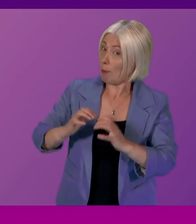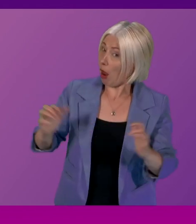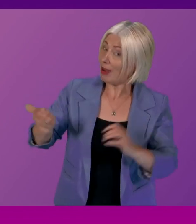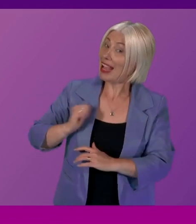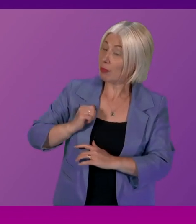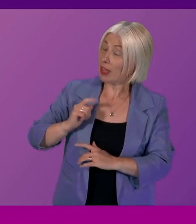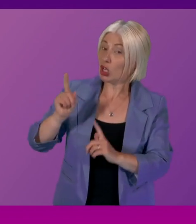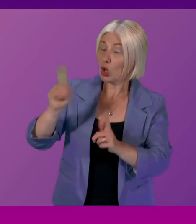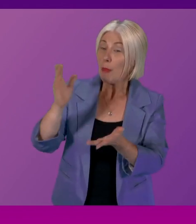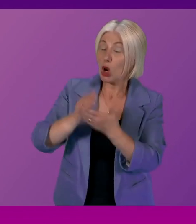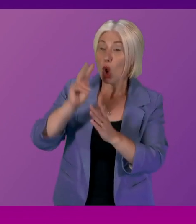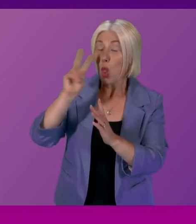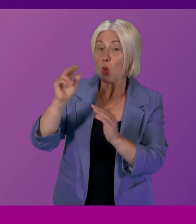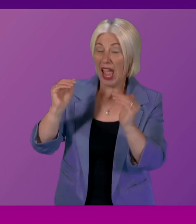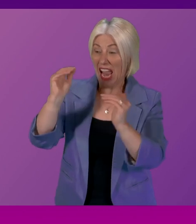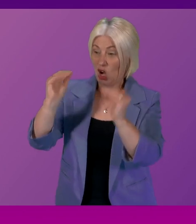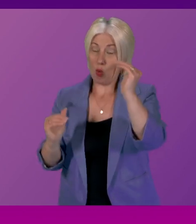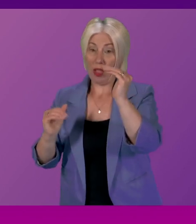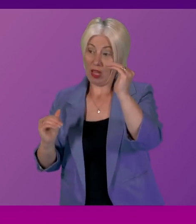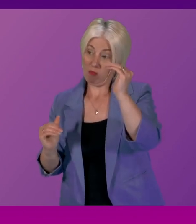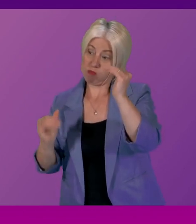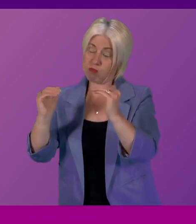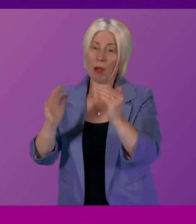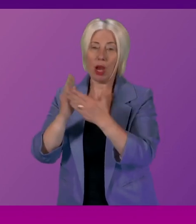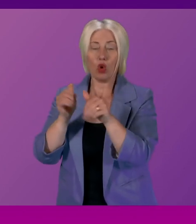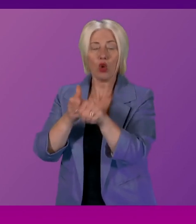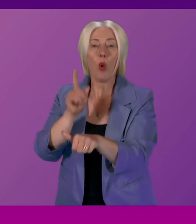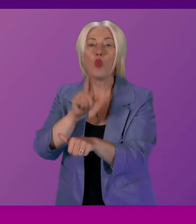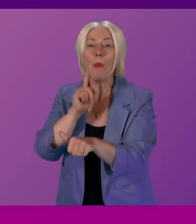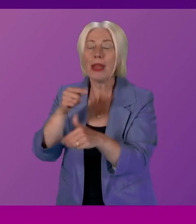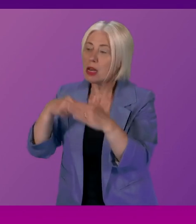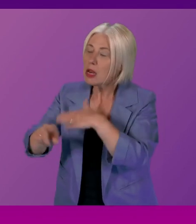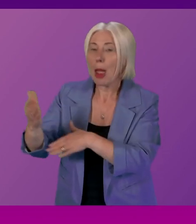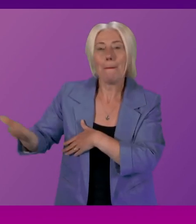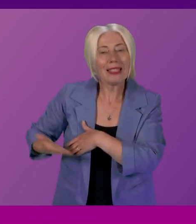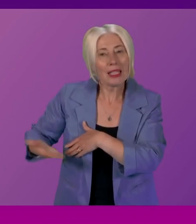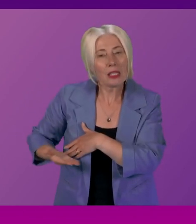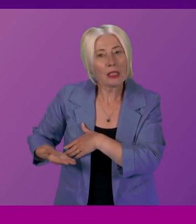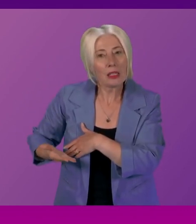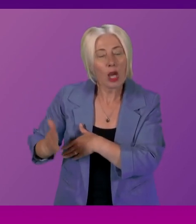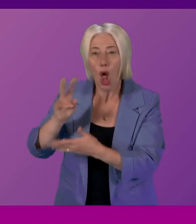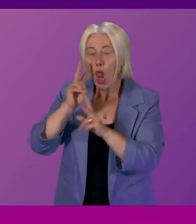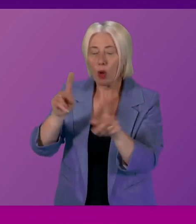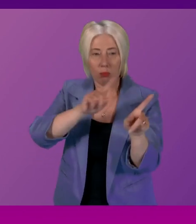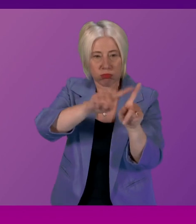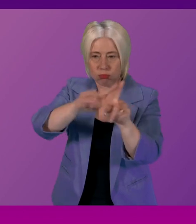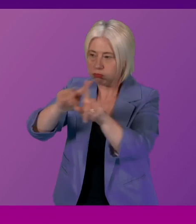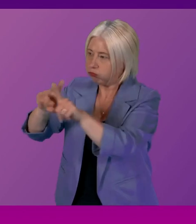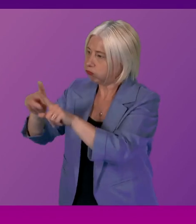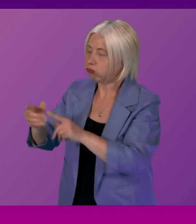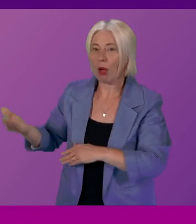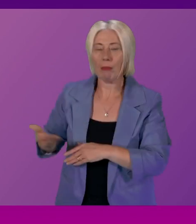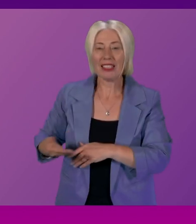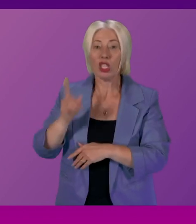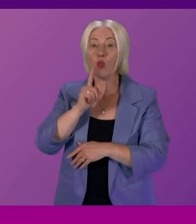they will be addressing gender inequality and supporting women within businesses and they will be recognised in the range of businesses that women in particular